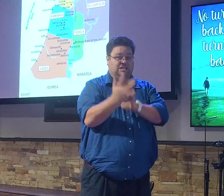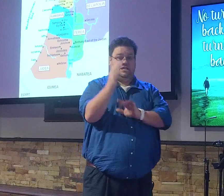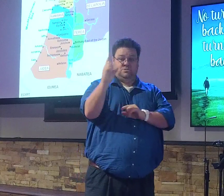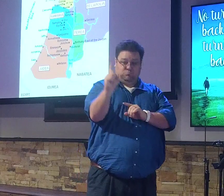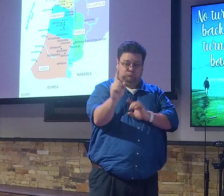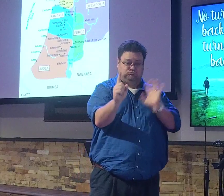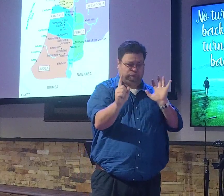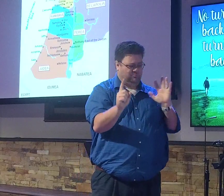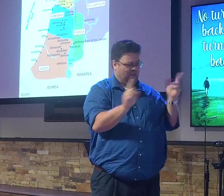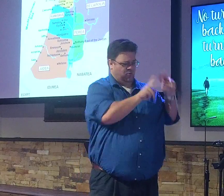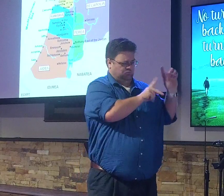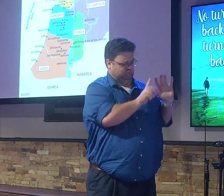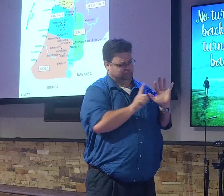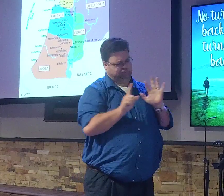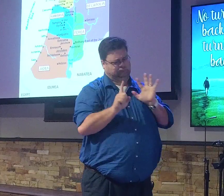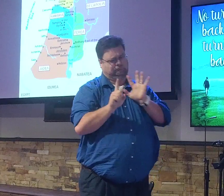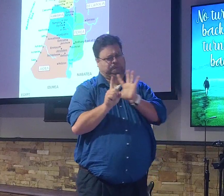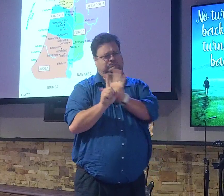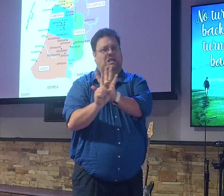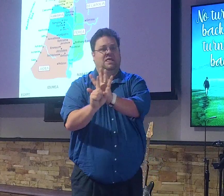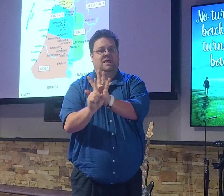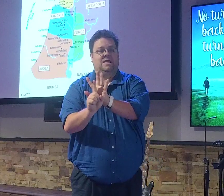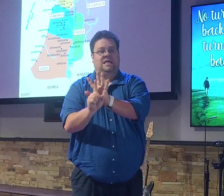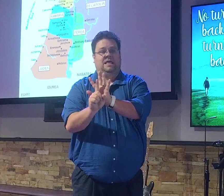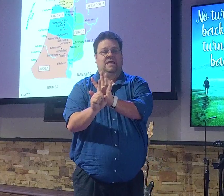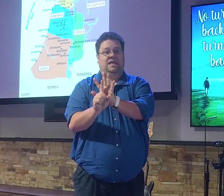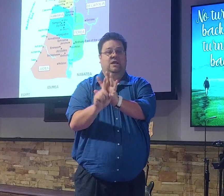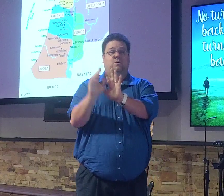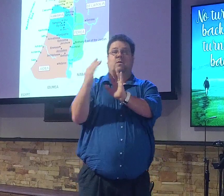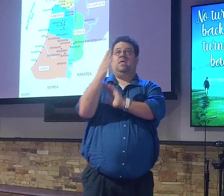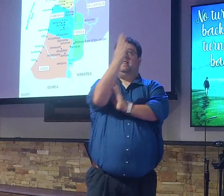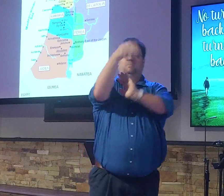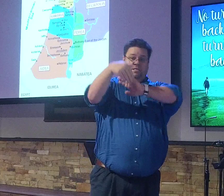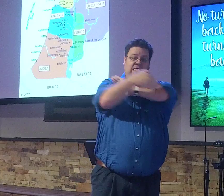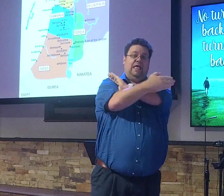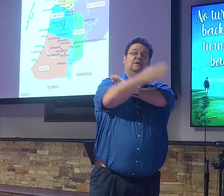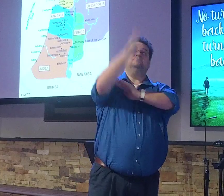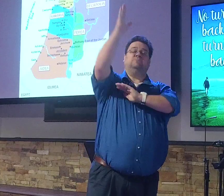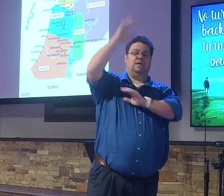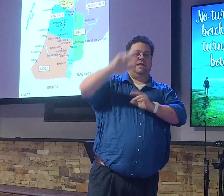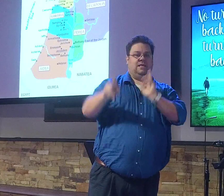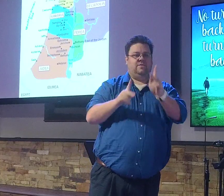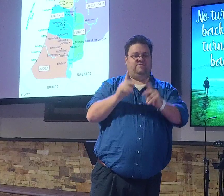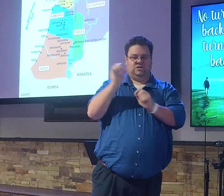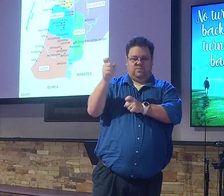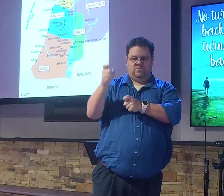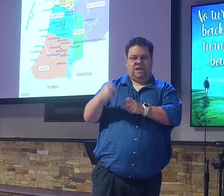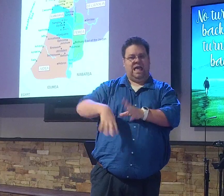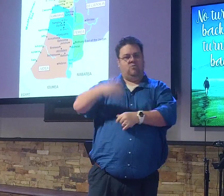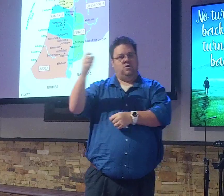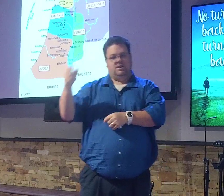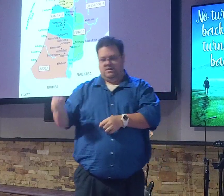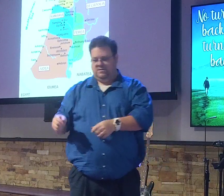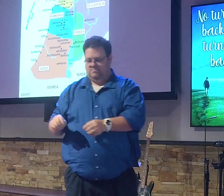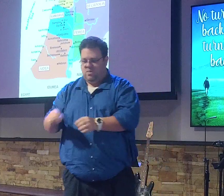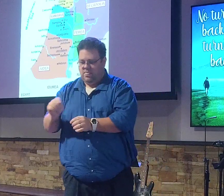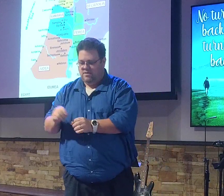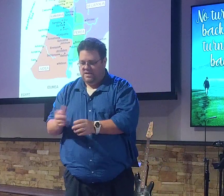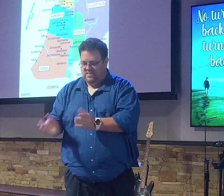ships standing by the lake, but the fishermen were gone out, then were washing their nets. So he entered into one of the ships, which was Simon's, that's